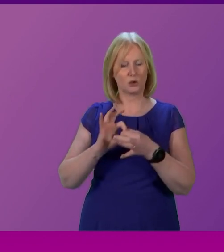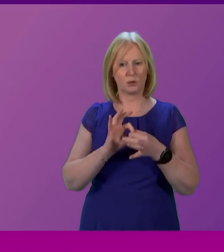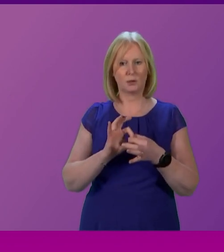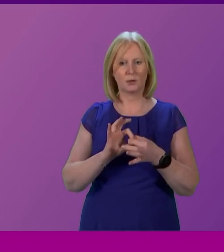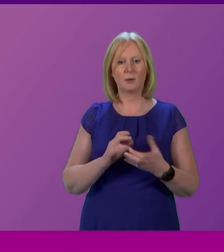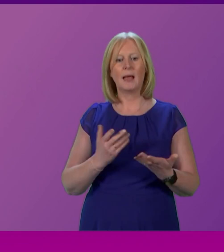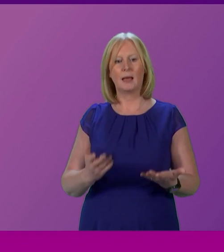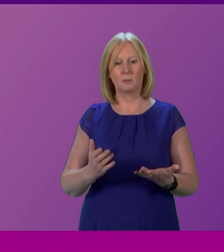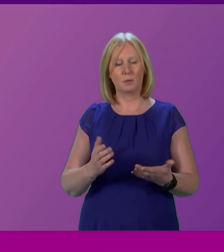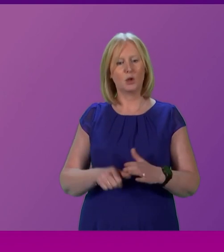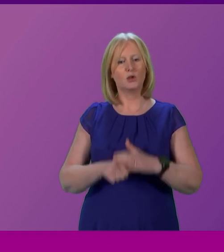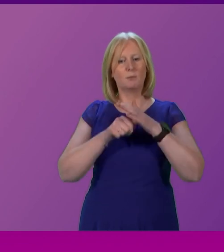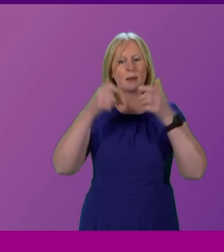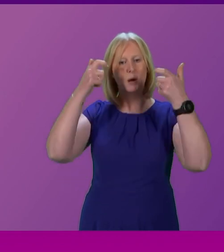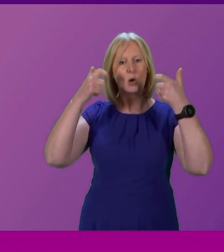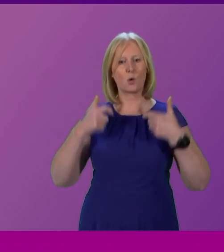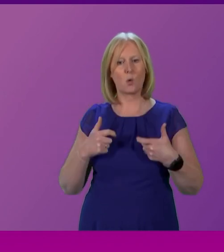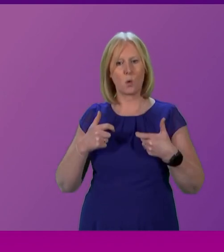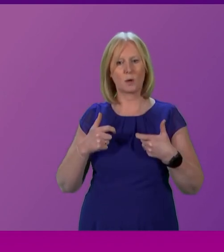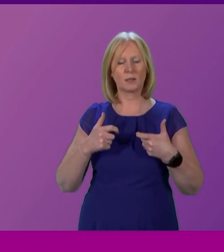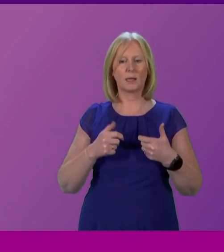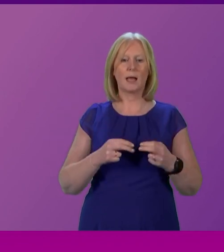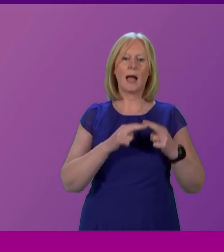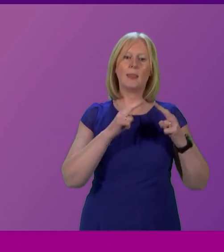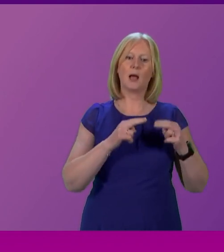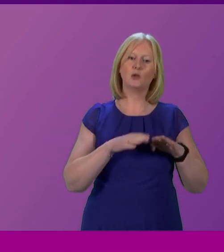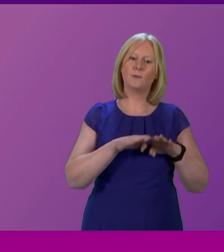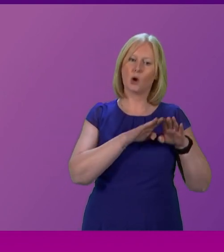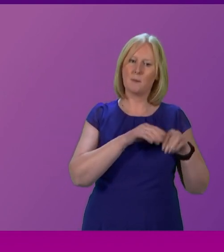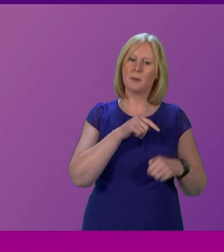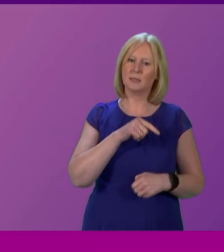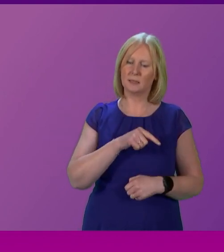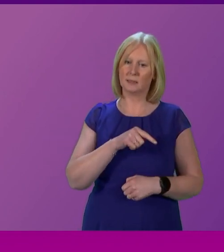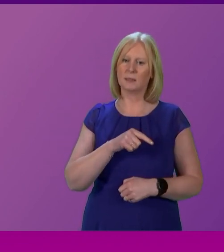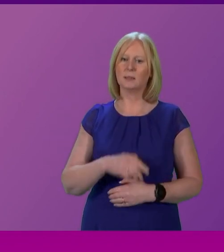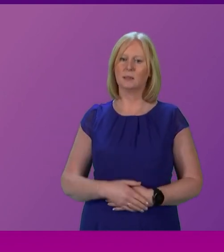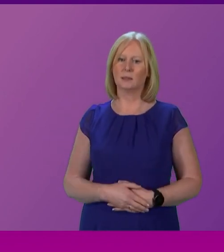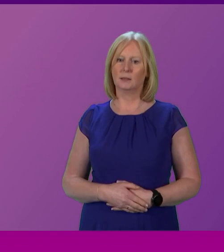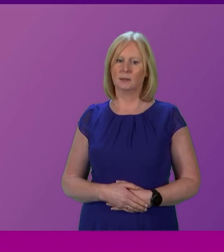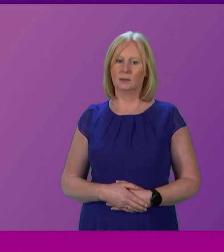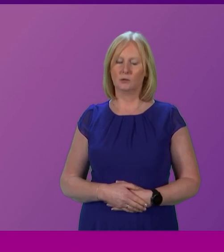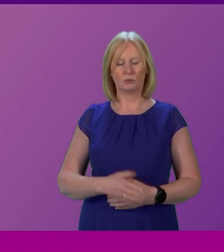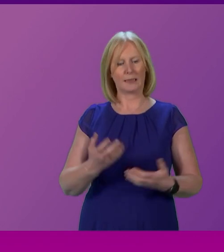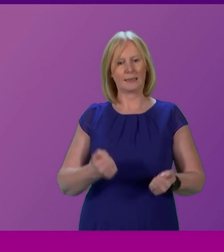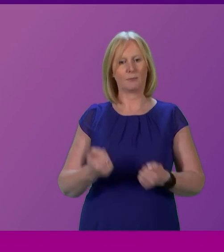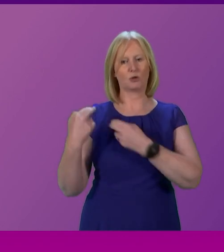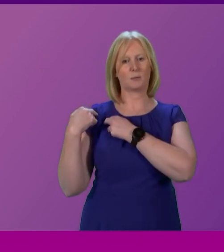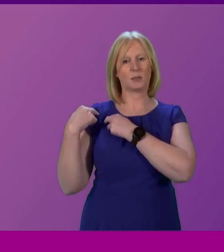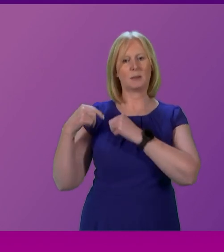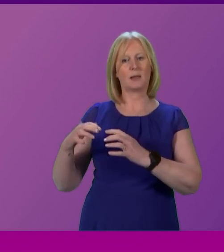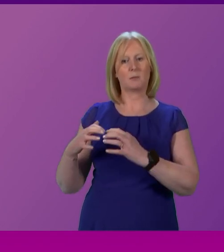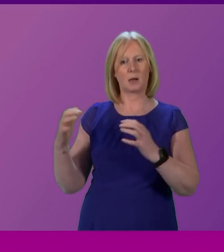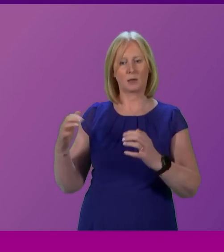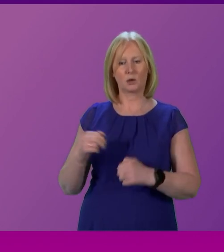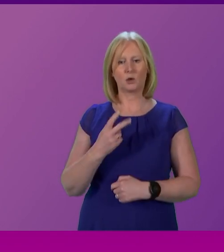from the Supreme Court for a negotiation in the House of Commons or to return in the meantime to accept the responsibility of this Parliament. Between